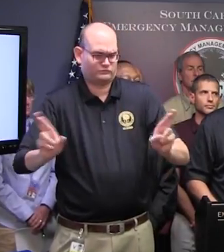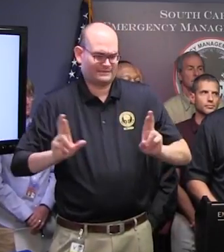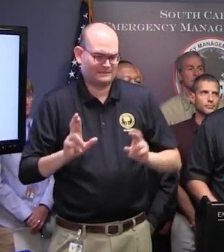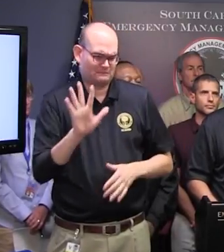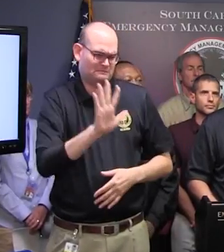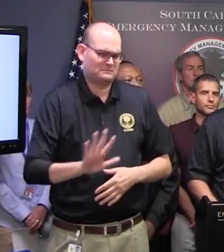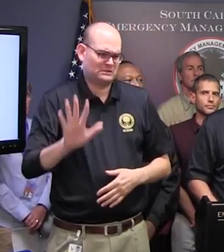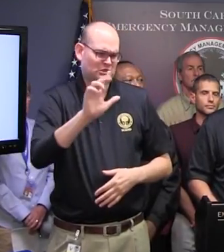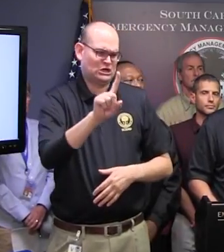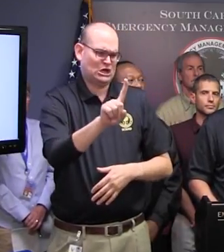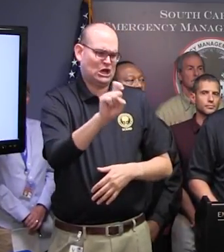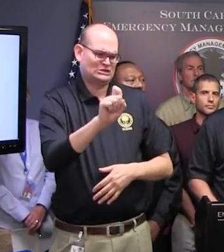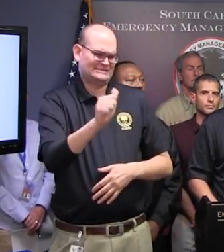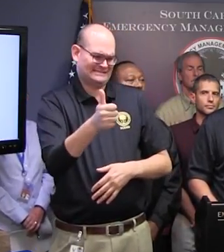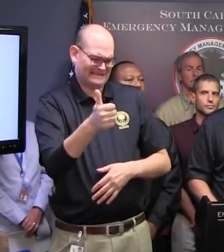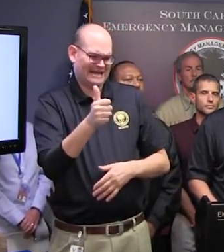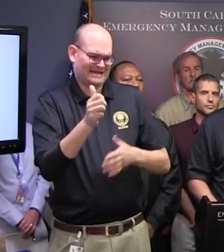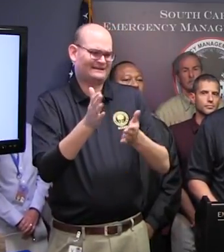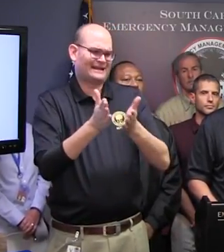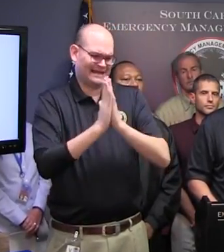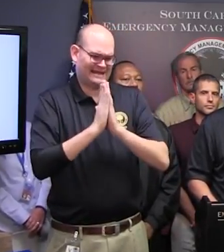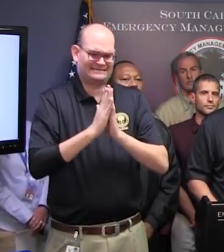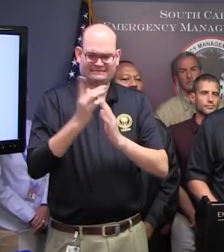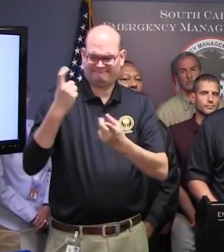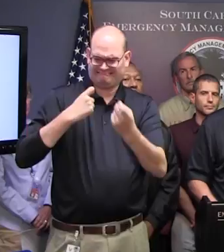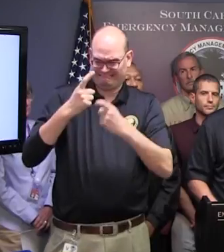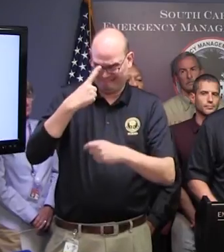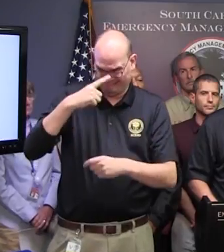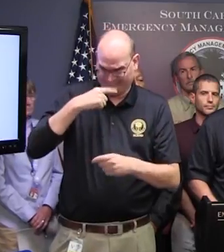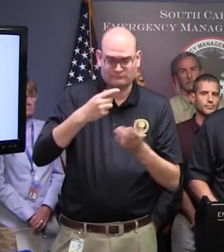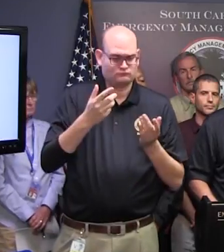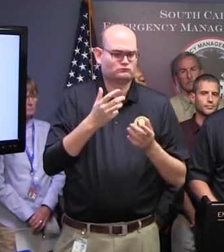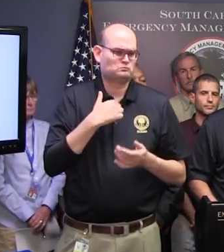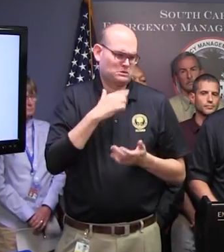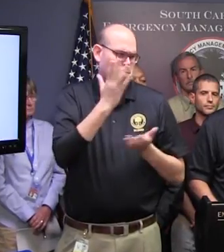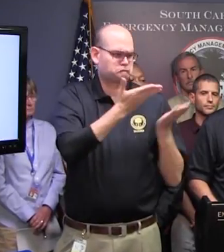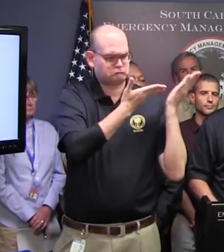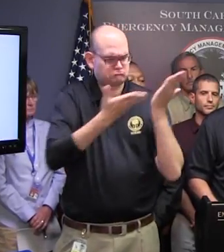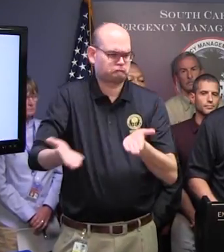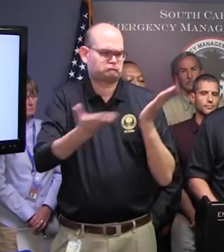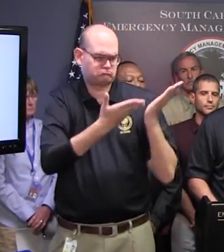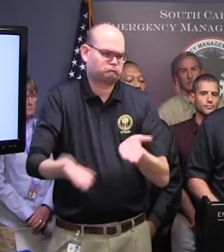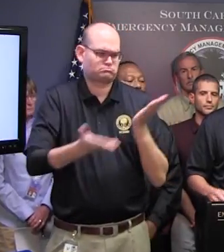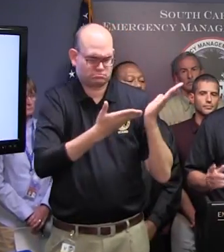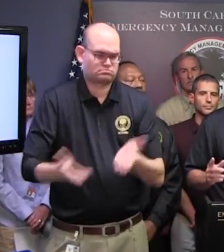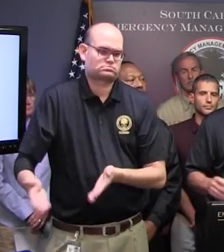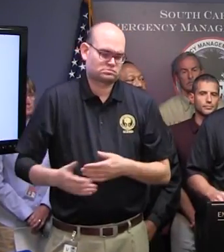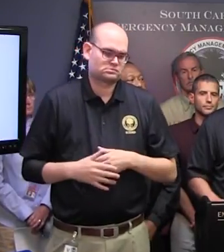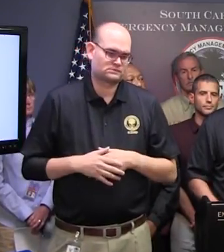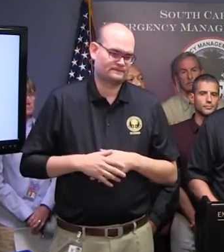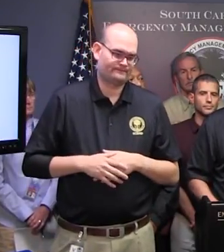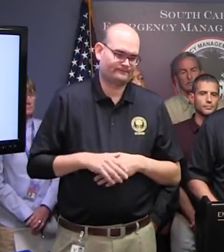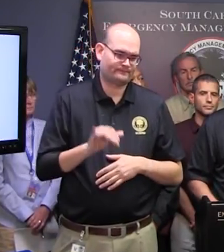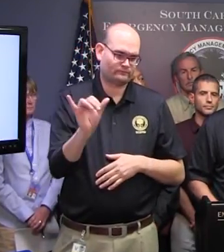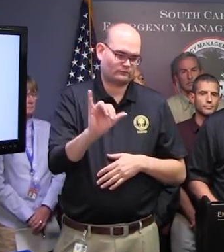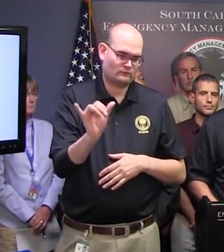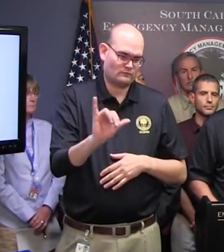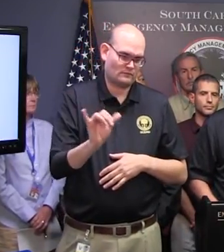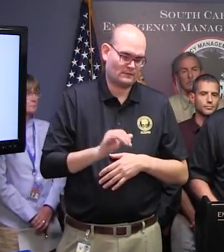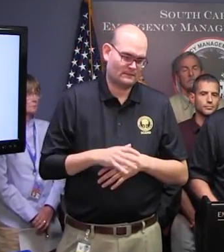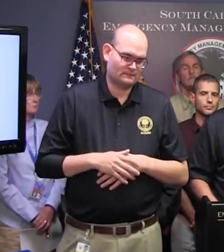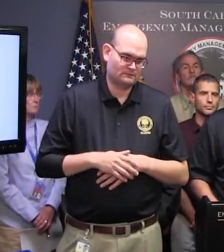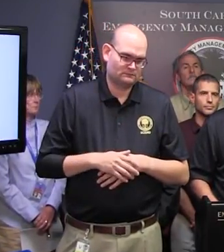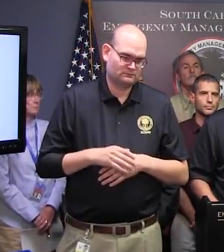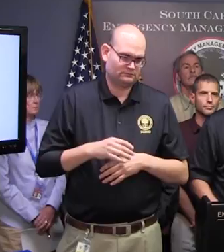county emergency operations centers that are currently operational in some form. Also remind citizens